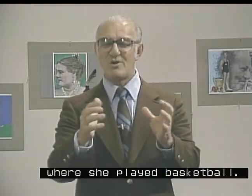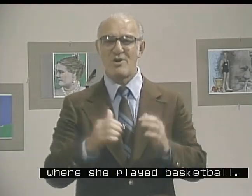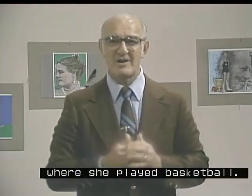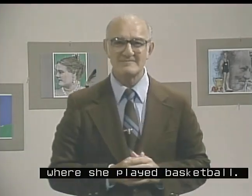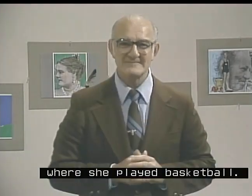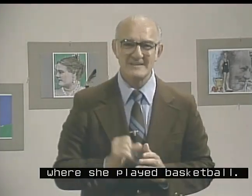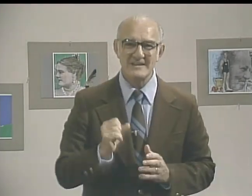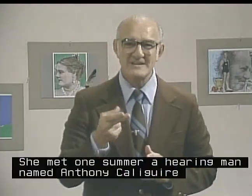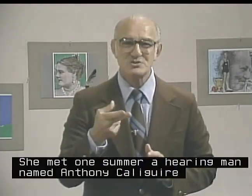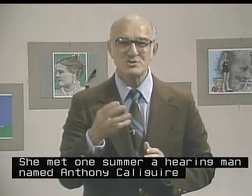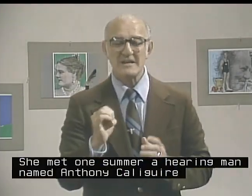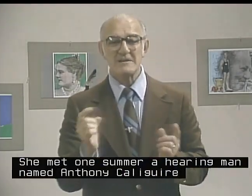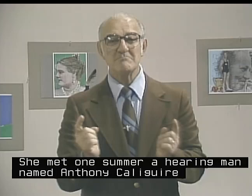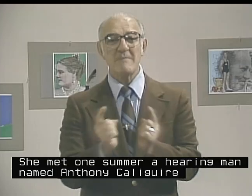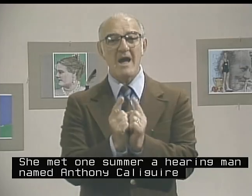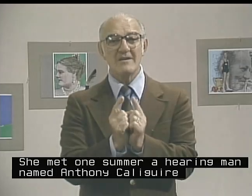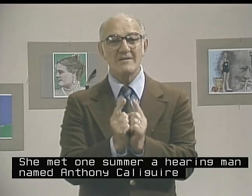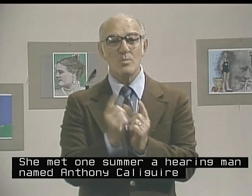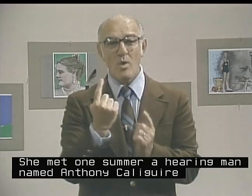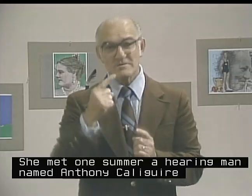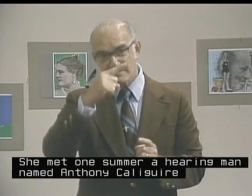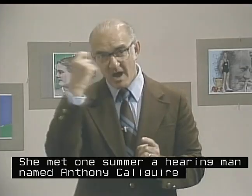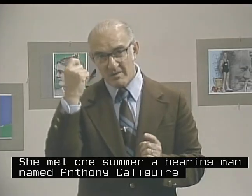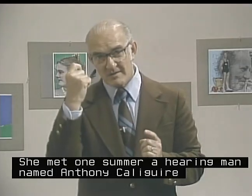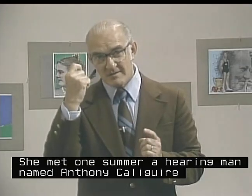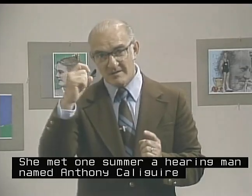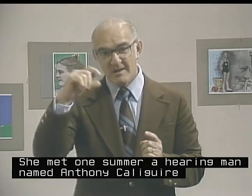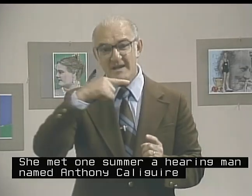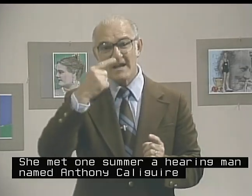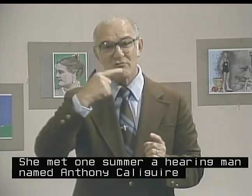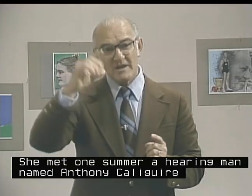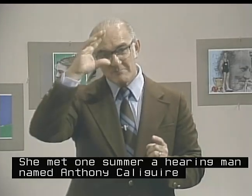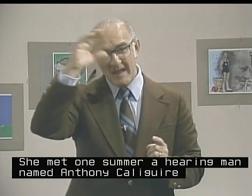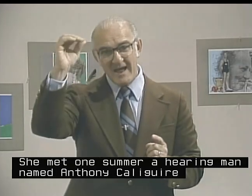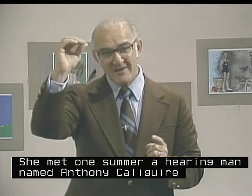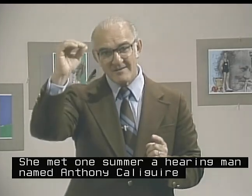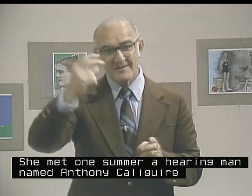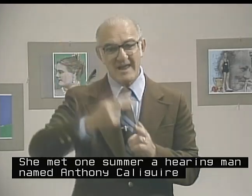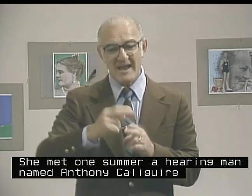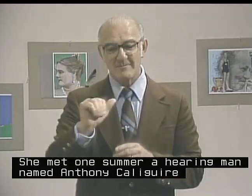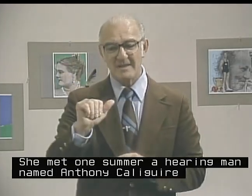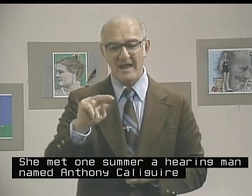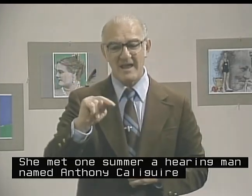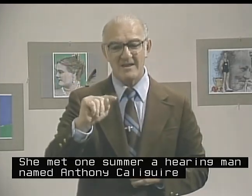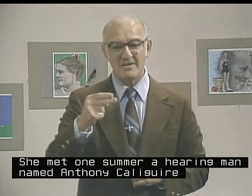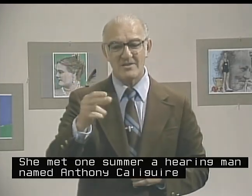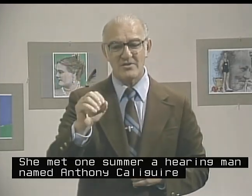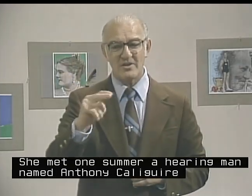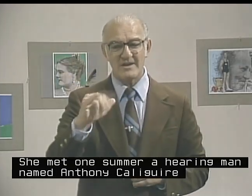She met one summer, hearing man named Anthony